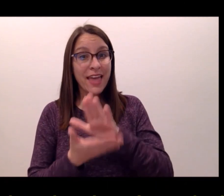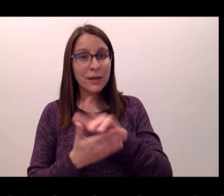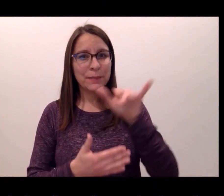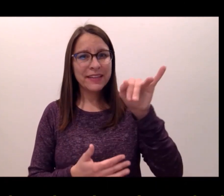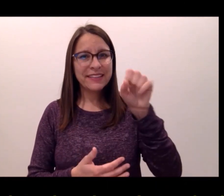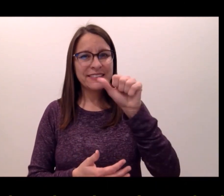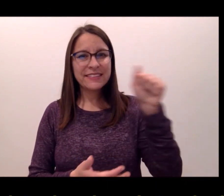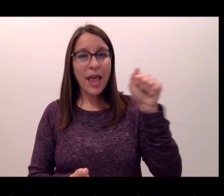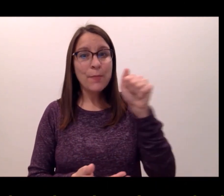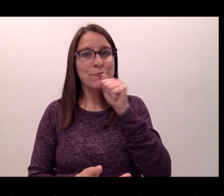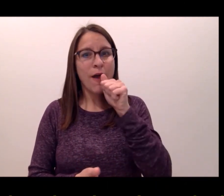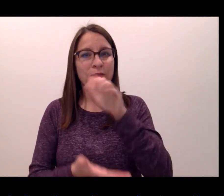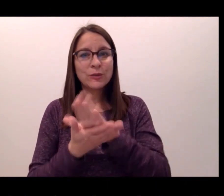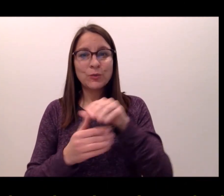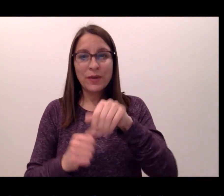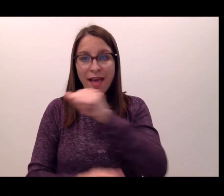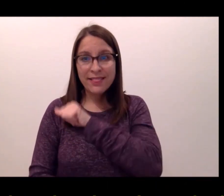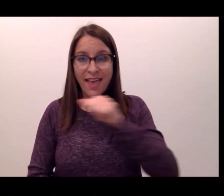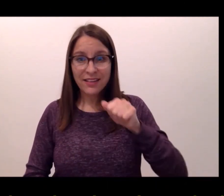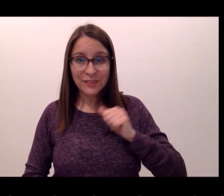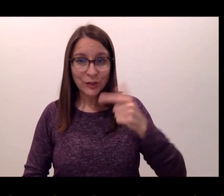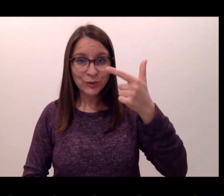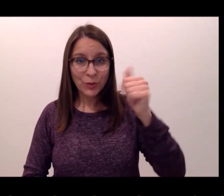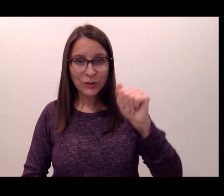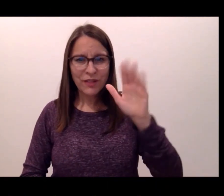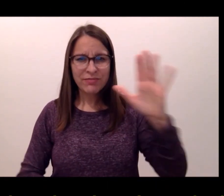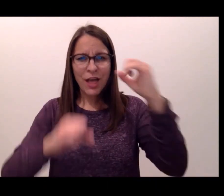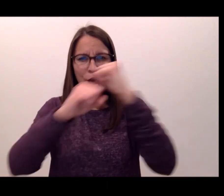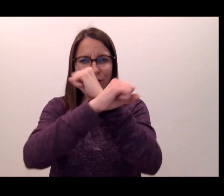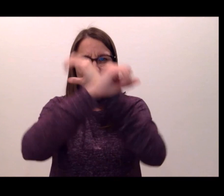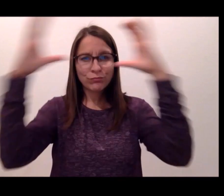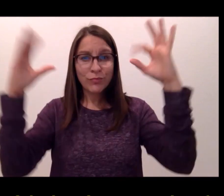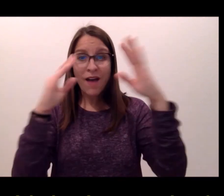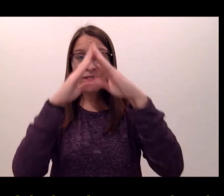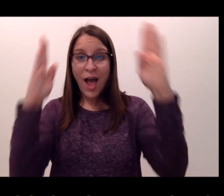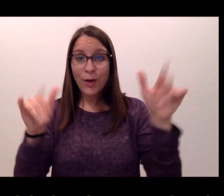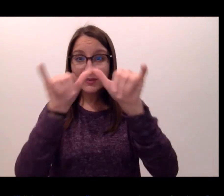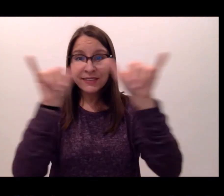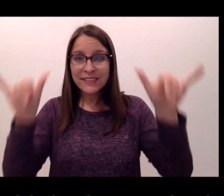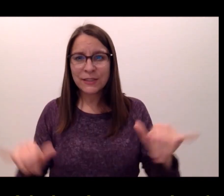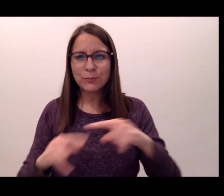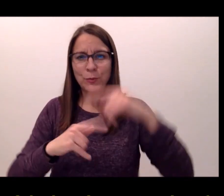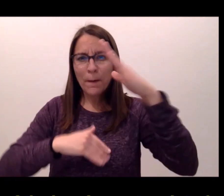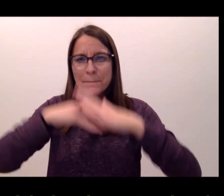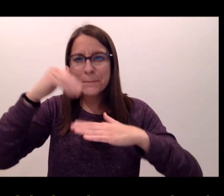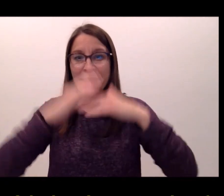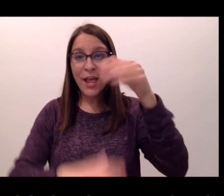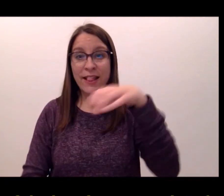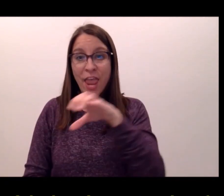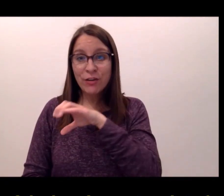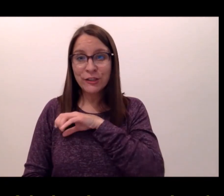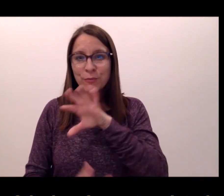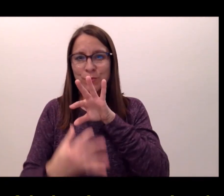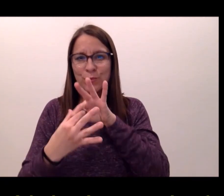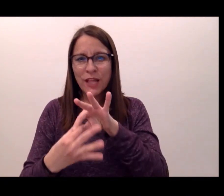The Ron Clark Academy is a private school in Atlanta, Georgia. Their vision of the housing system is to build character,